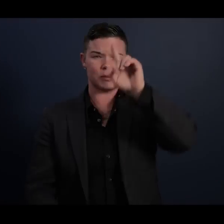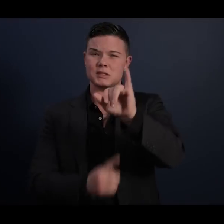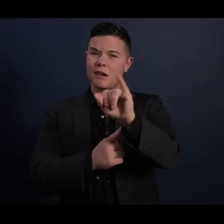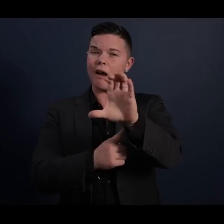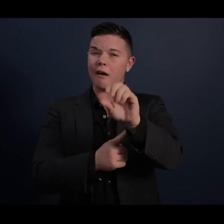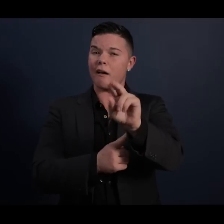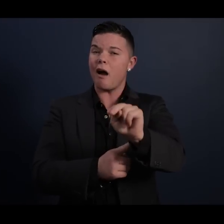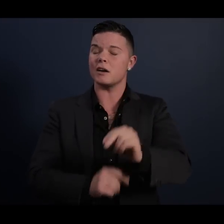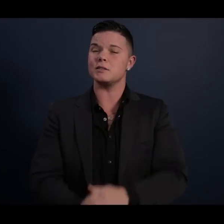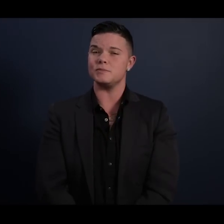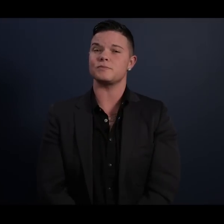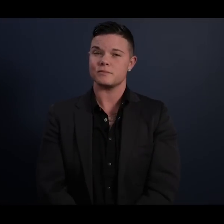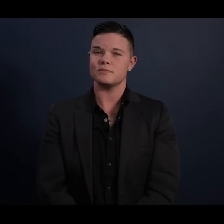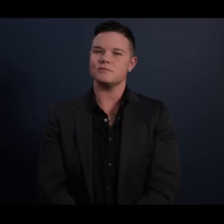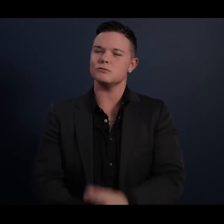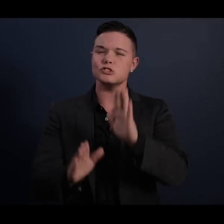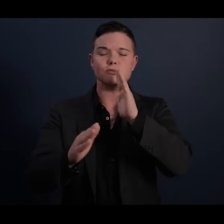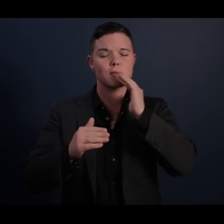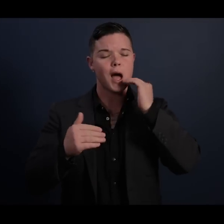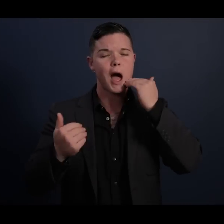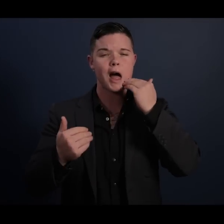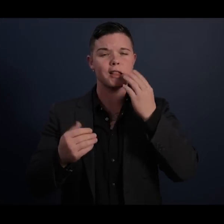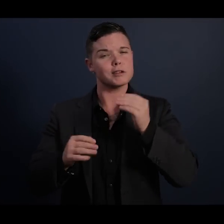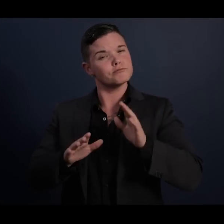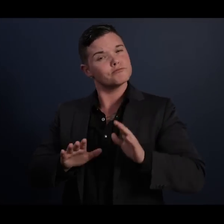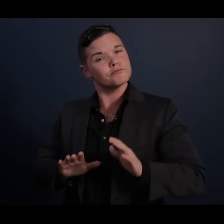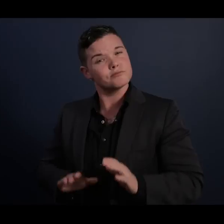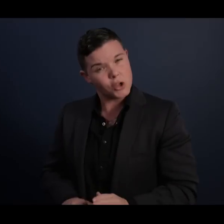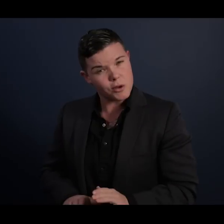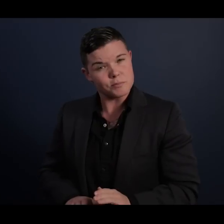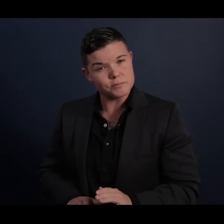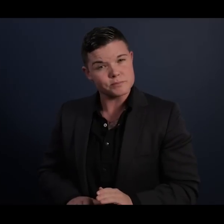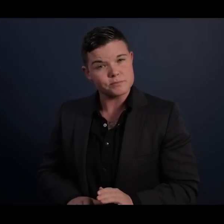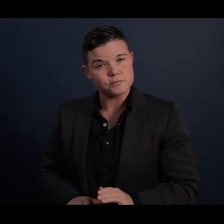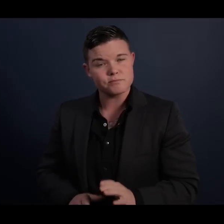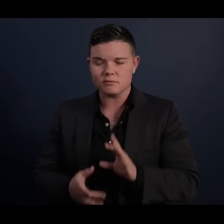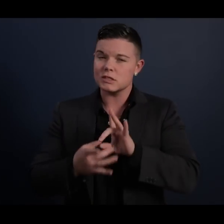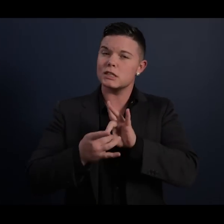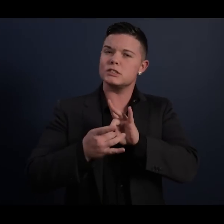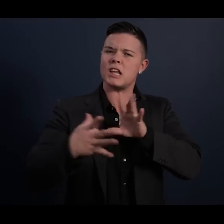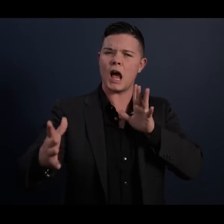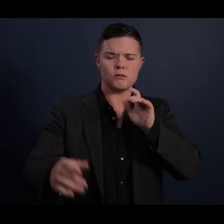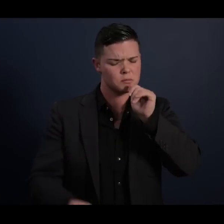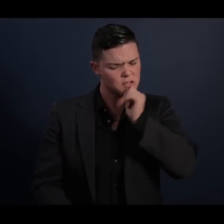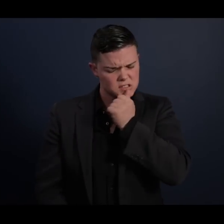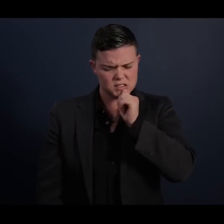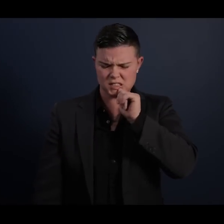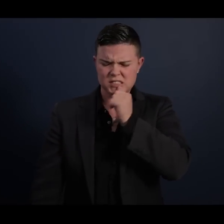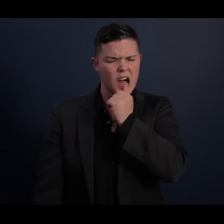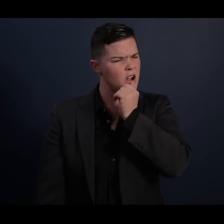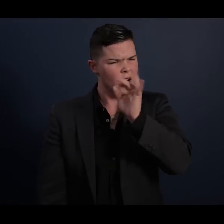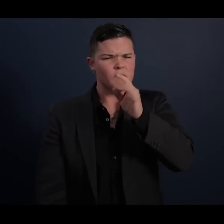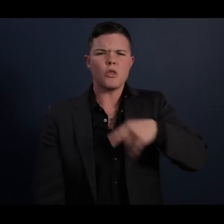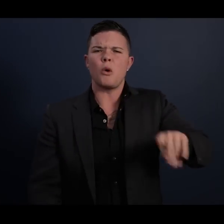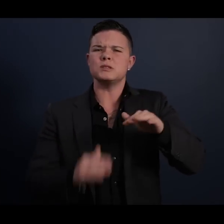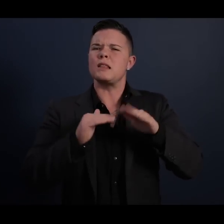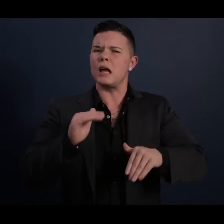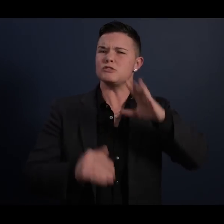smiling and serene, detached from the tawdry affairs of lesser men. But Madiba